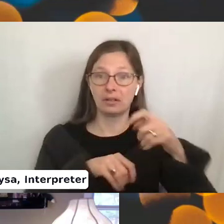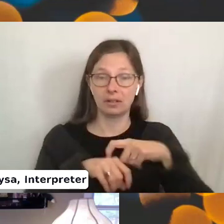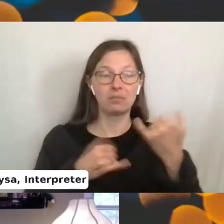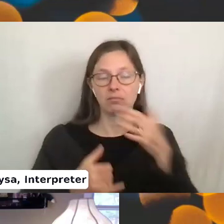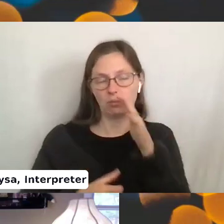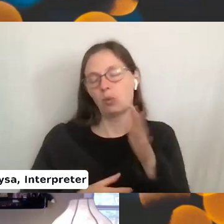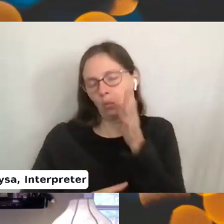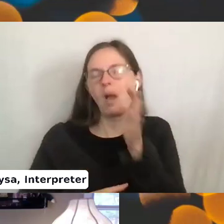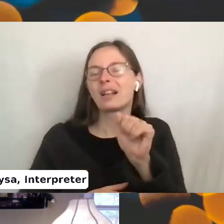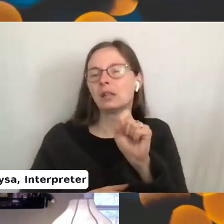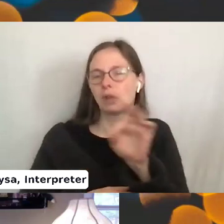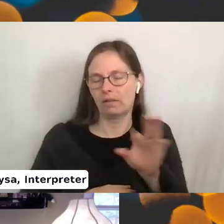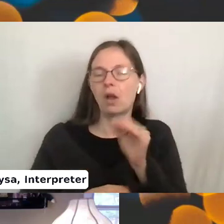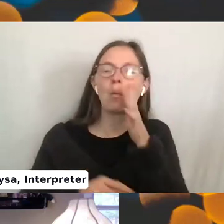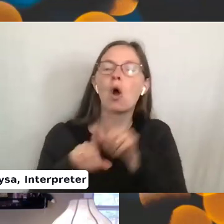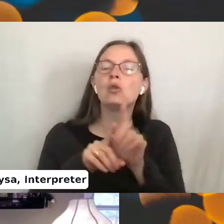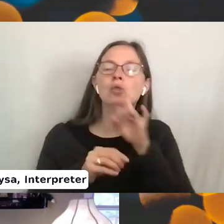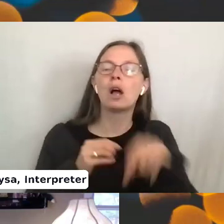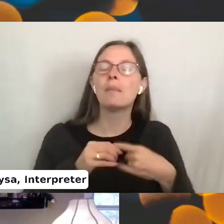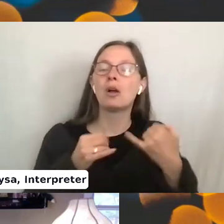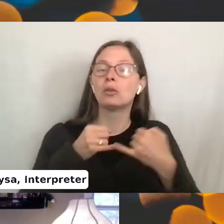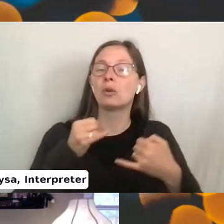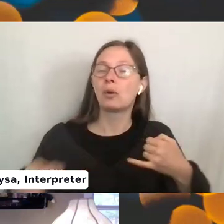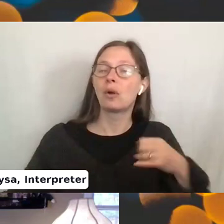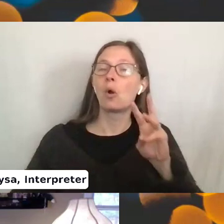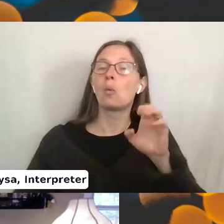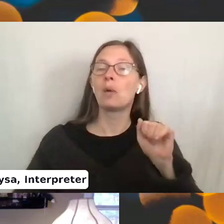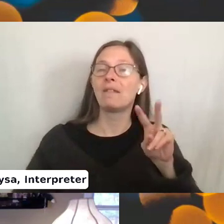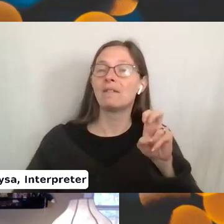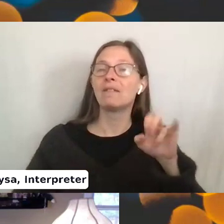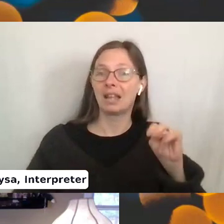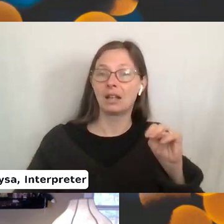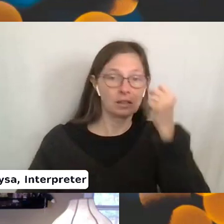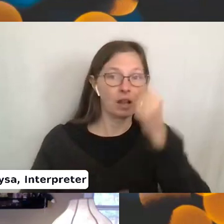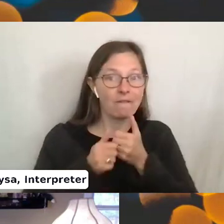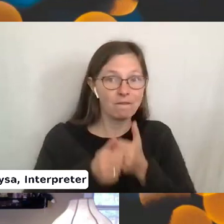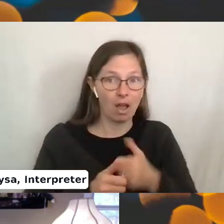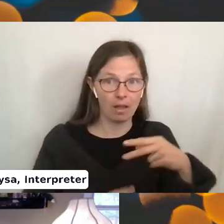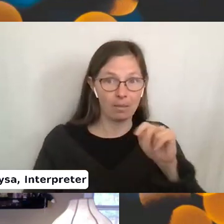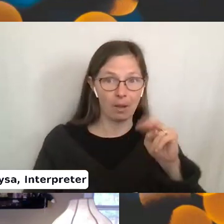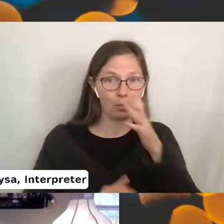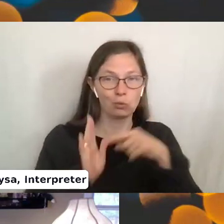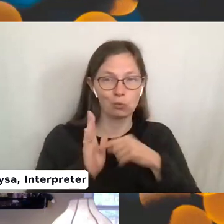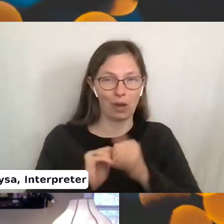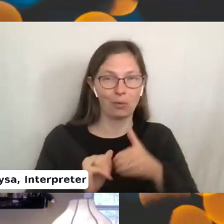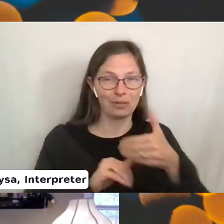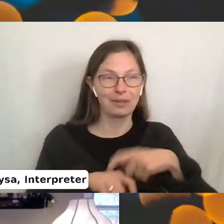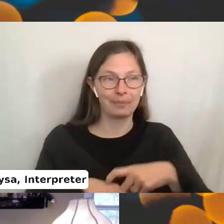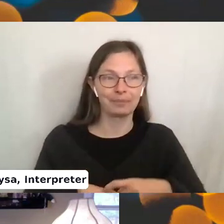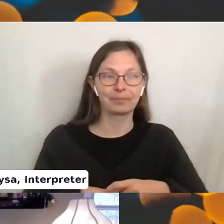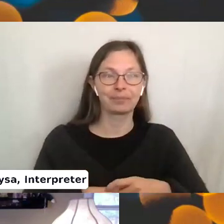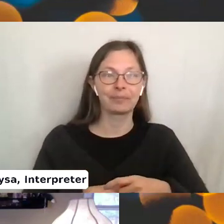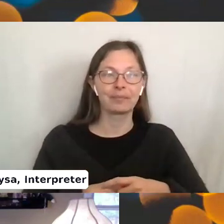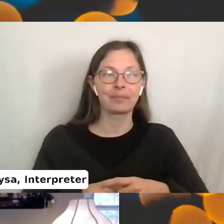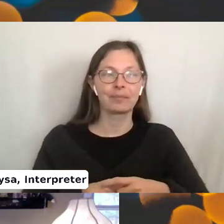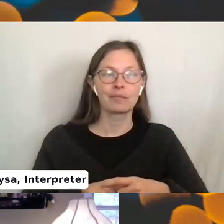and we'll talk about weaving in the stitches. You want to weave in the stitches following the pattern. So I'll show you how to do that next time with go get